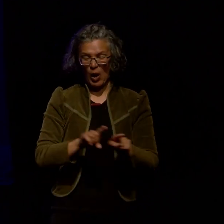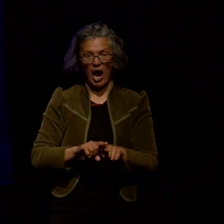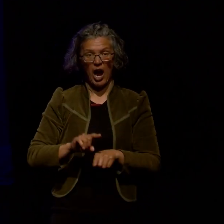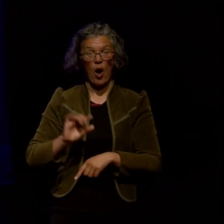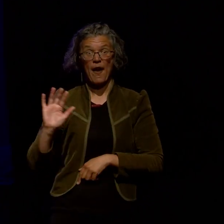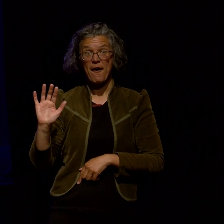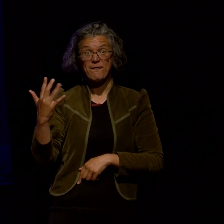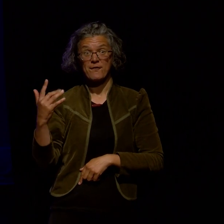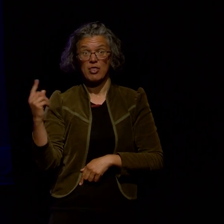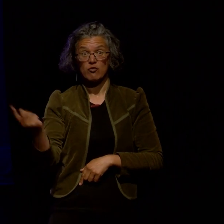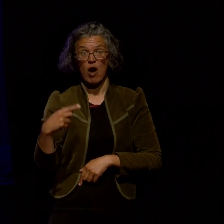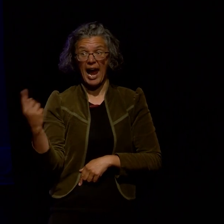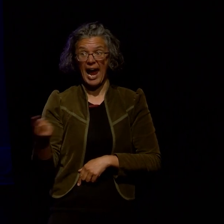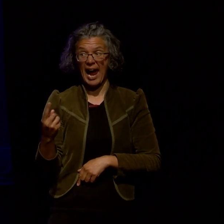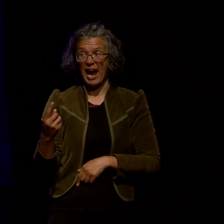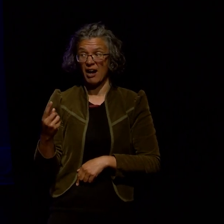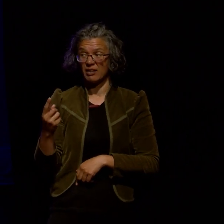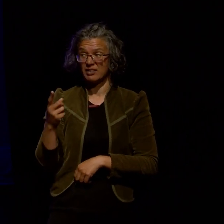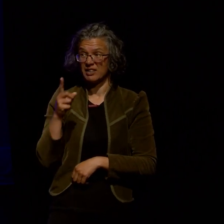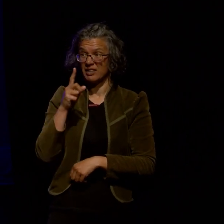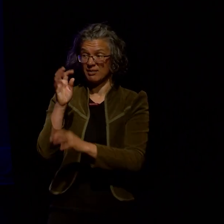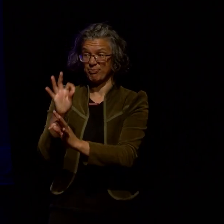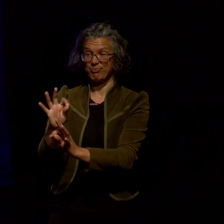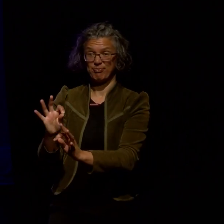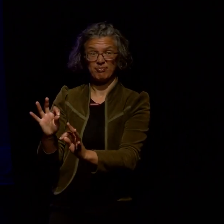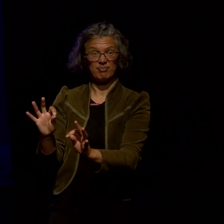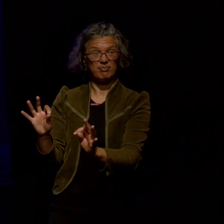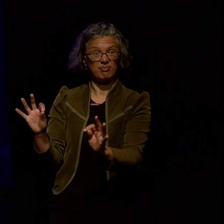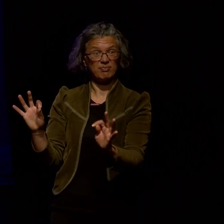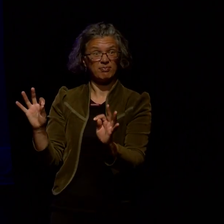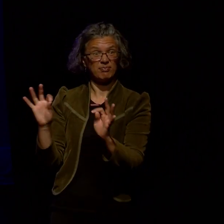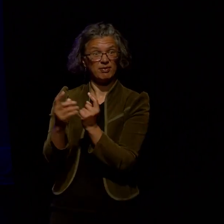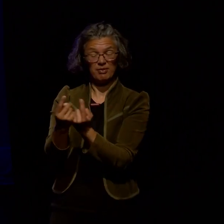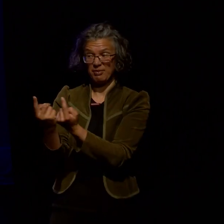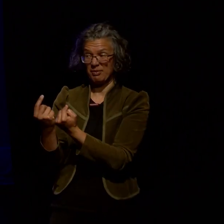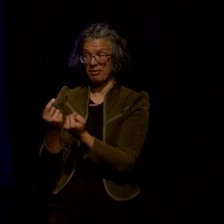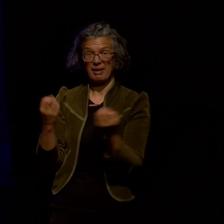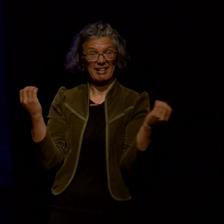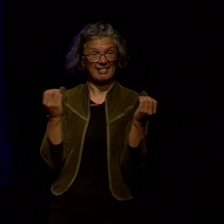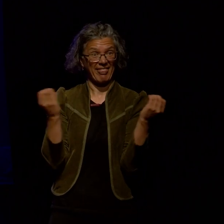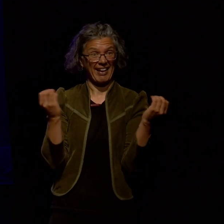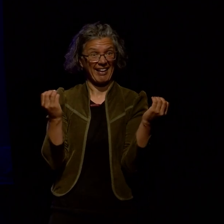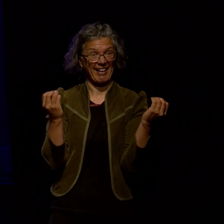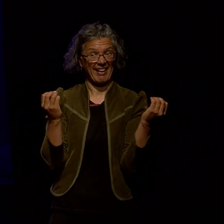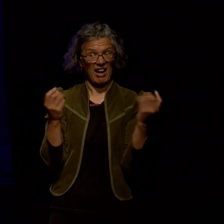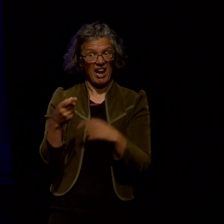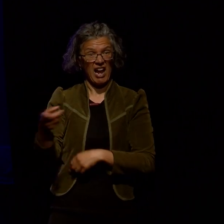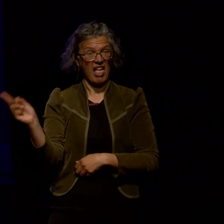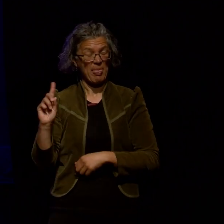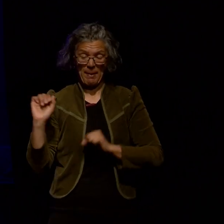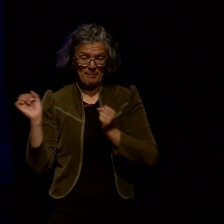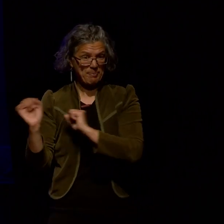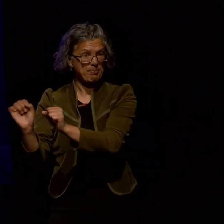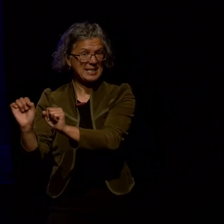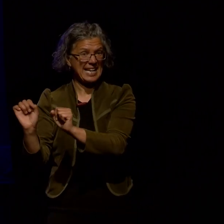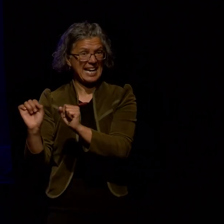fifth round there was just silence and the novelty had worn off and people are busy